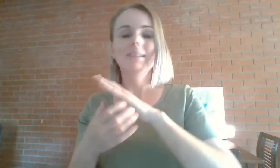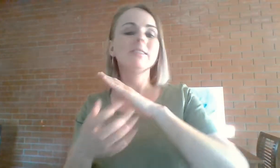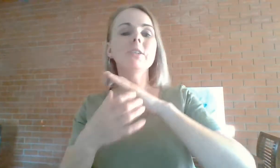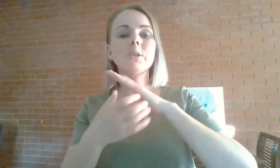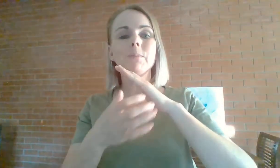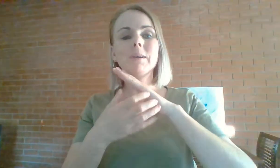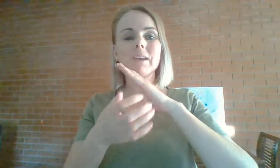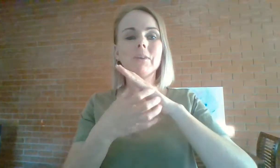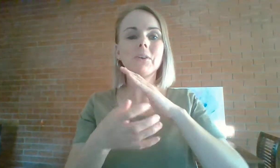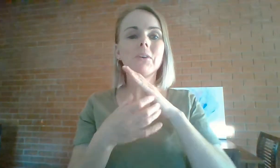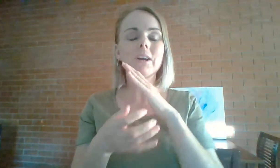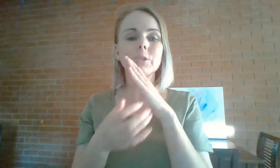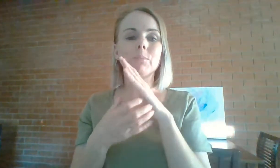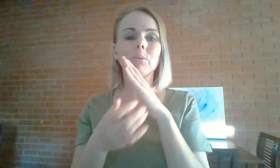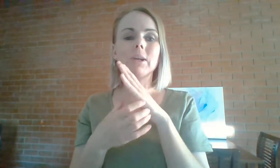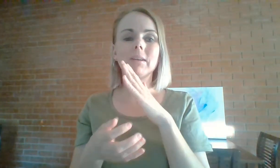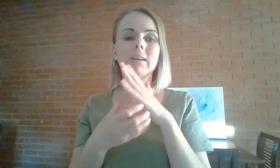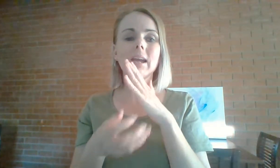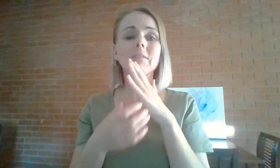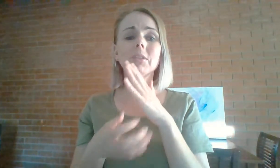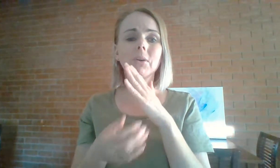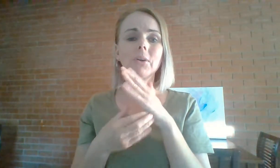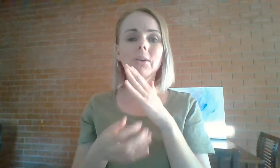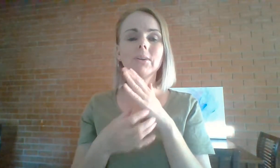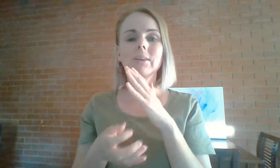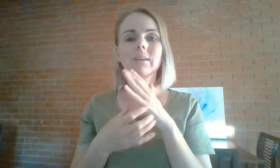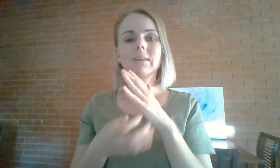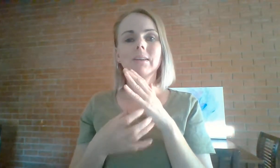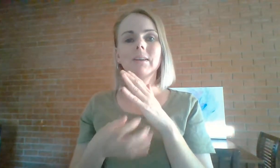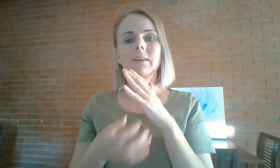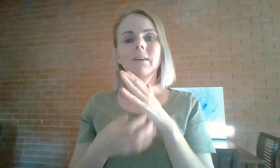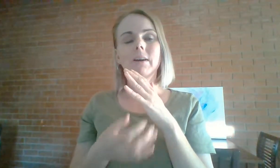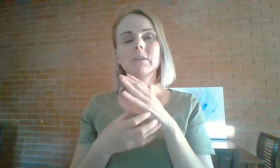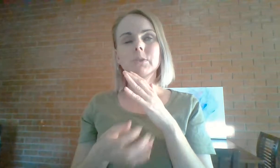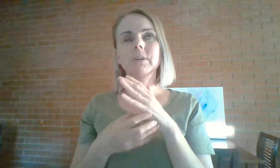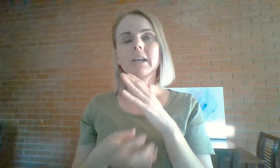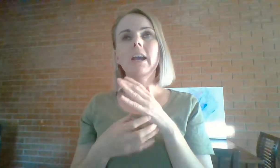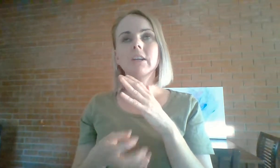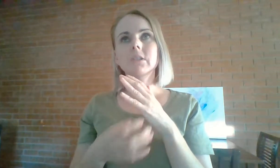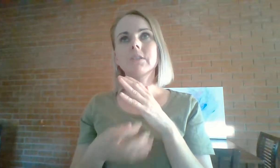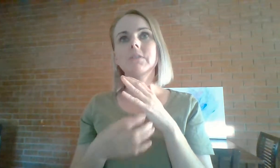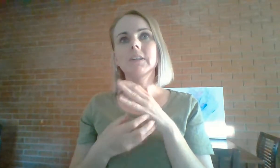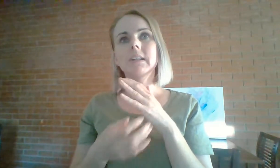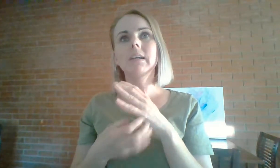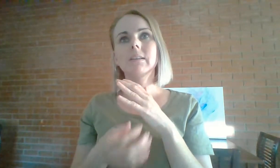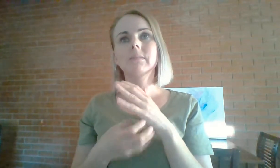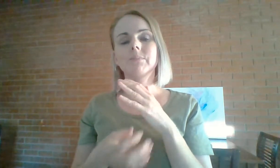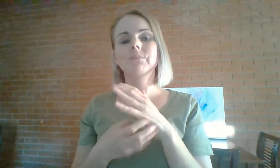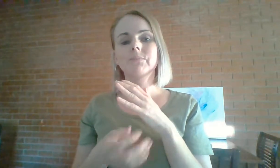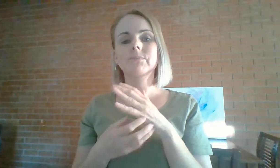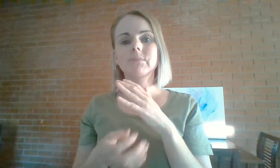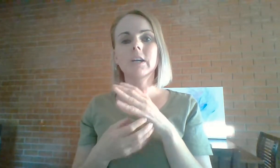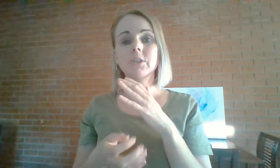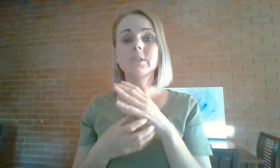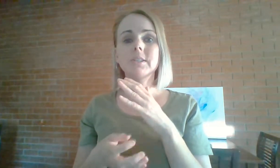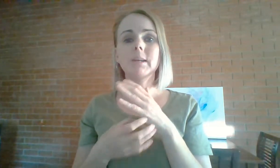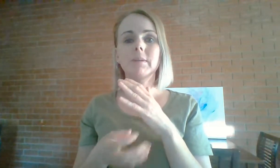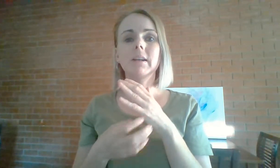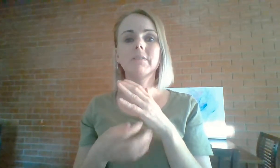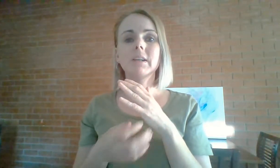So just copying me on the karate chop point, even though I have this really anxious feeling, I choose to deeply love and